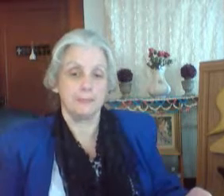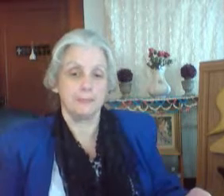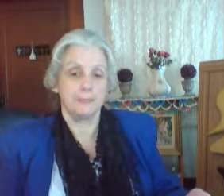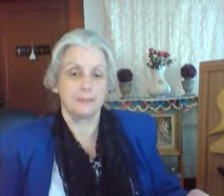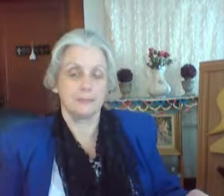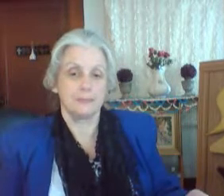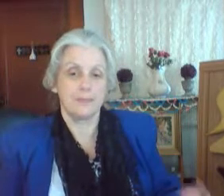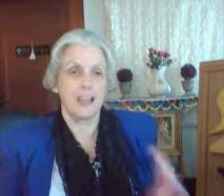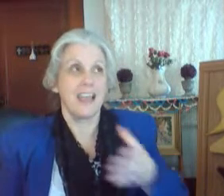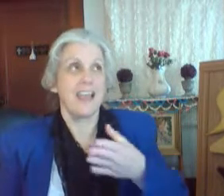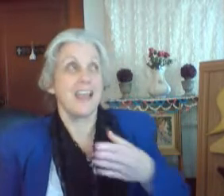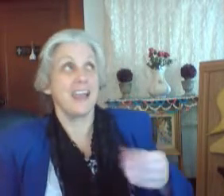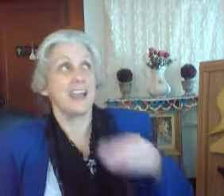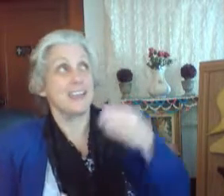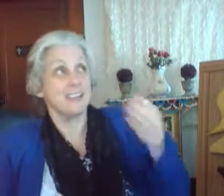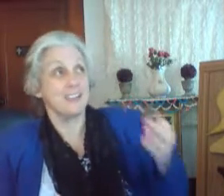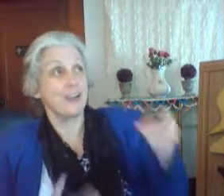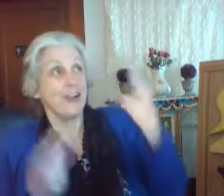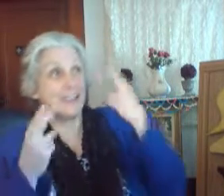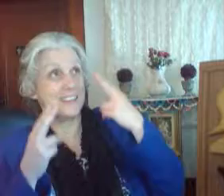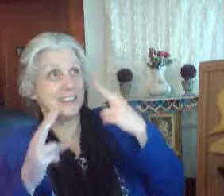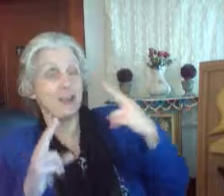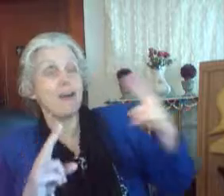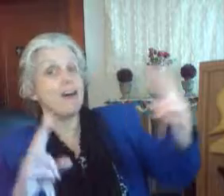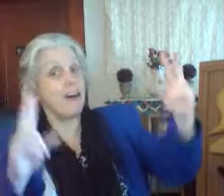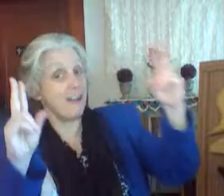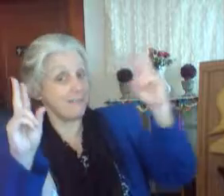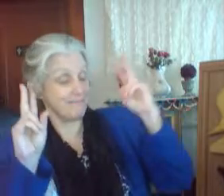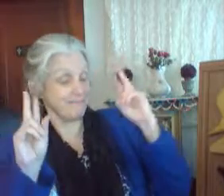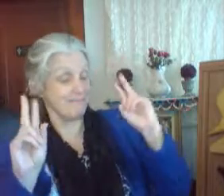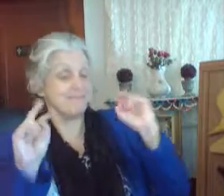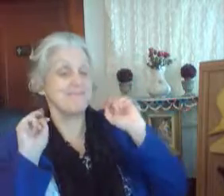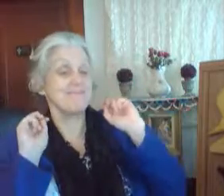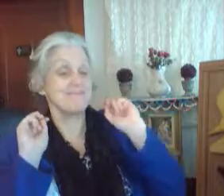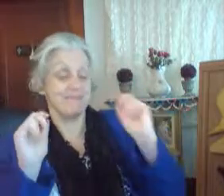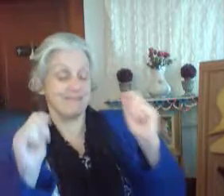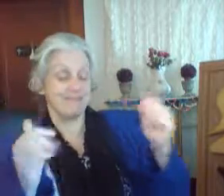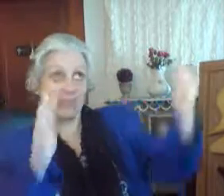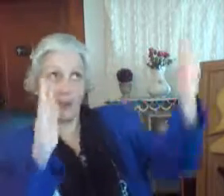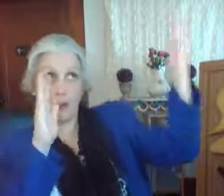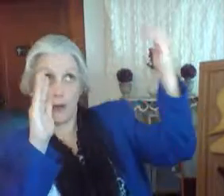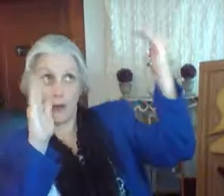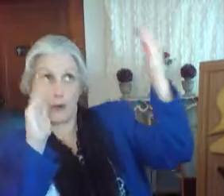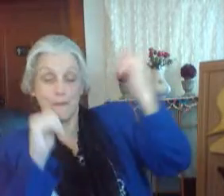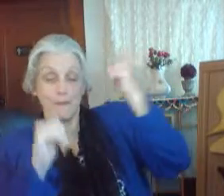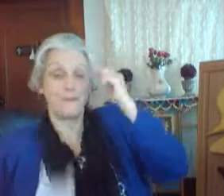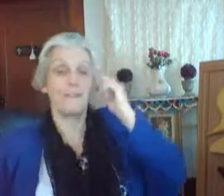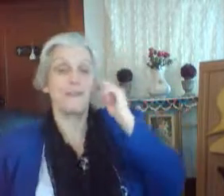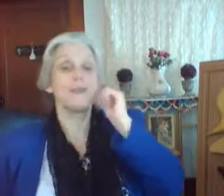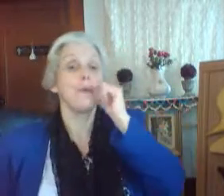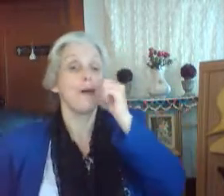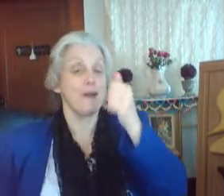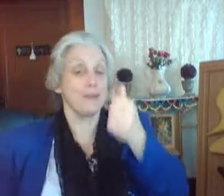grace of hope for tomorrow, across